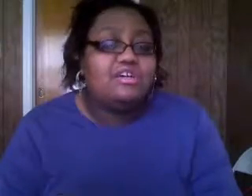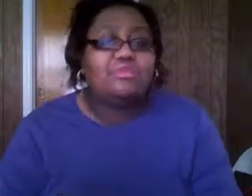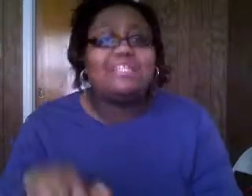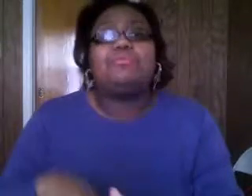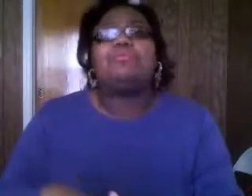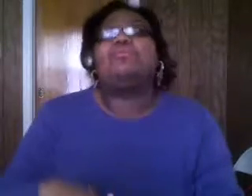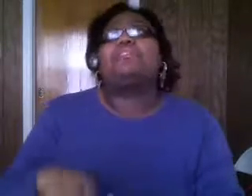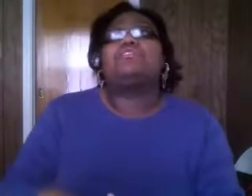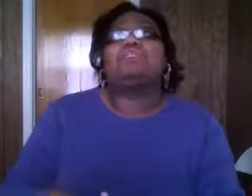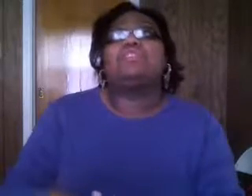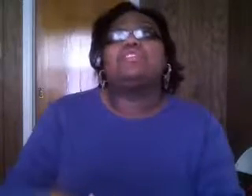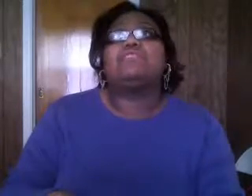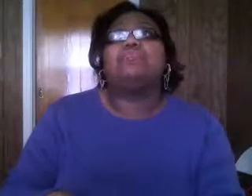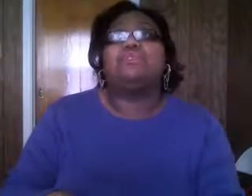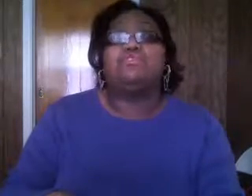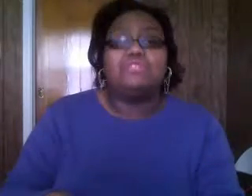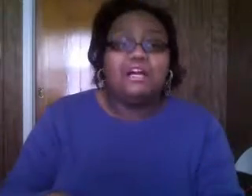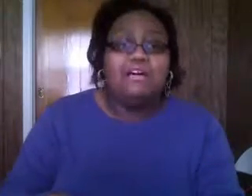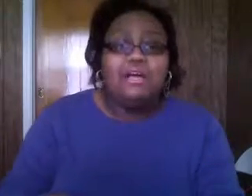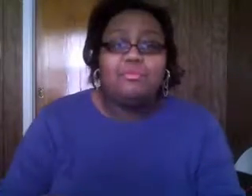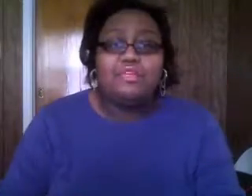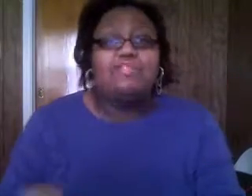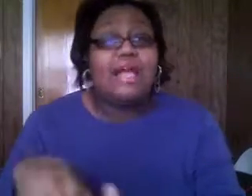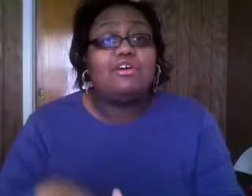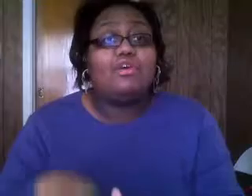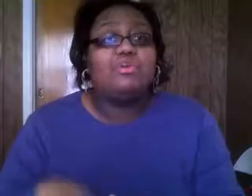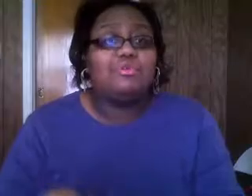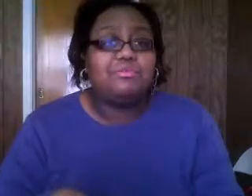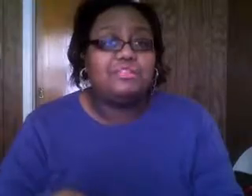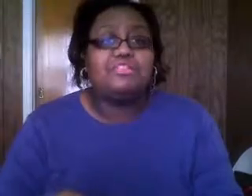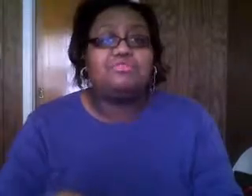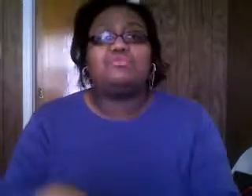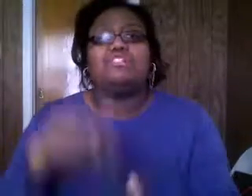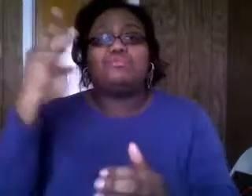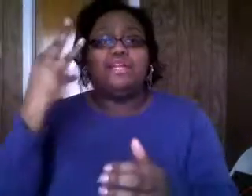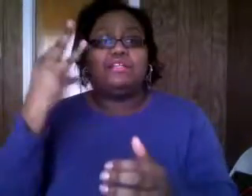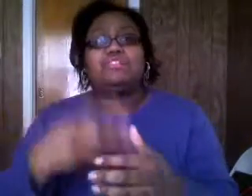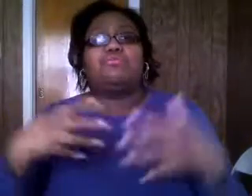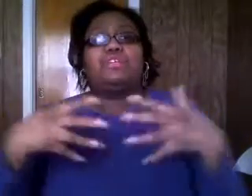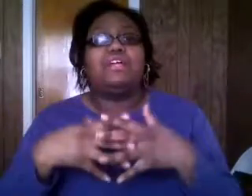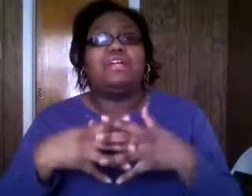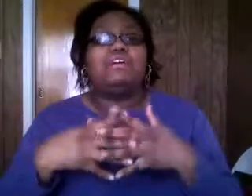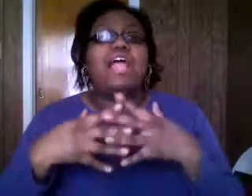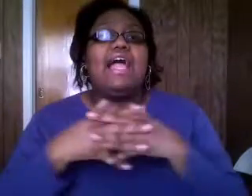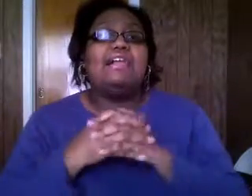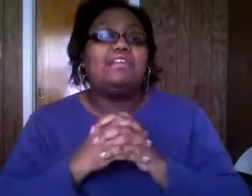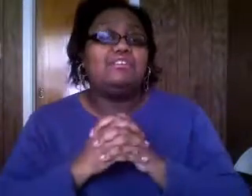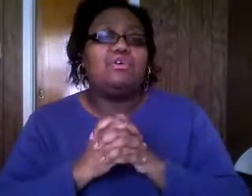know bring the people back to the church i think that's what we're losing out when you have the whole community present too so it's three entities working together and you know